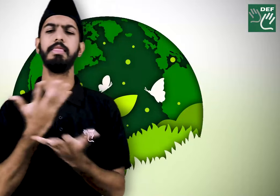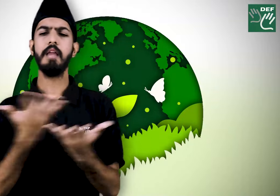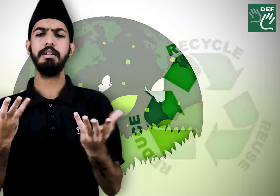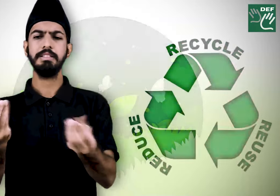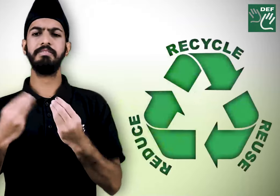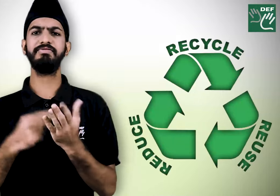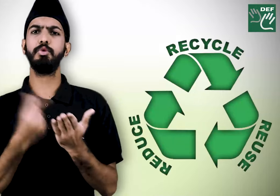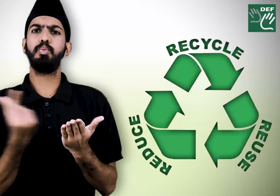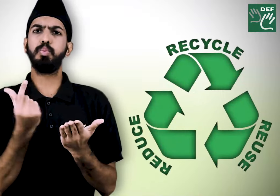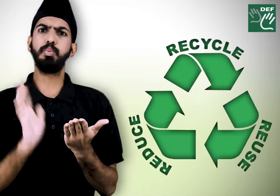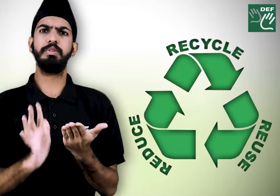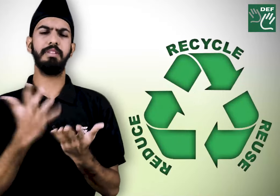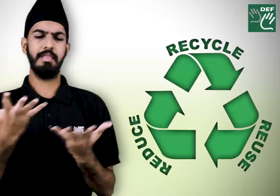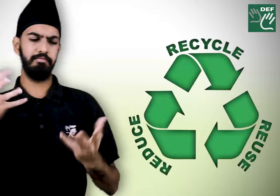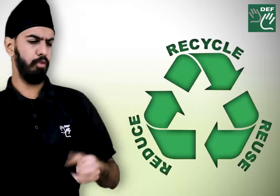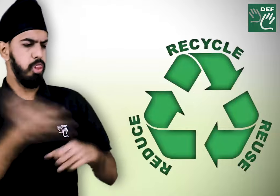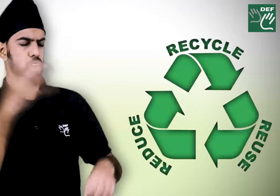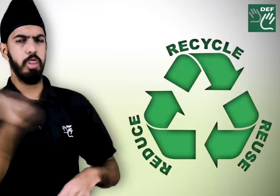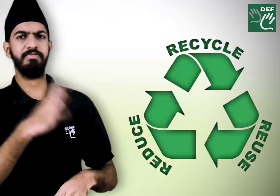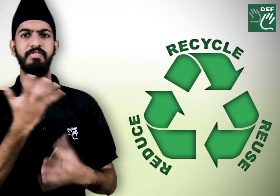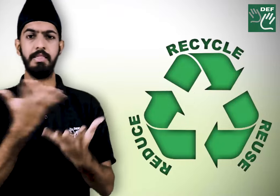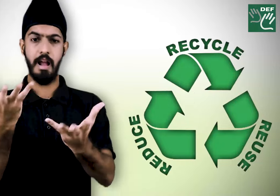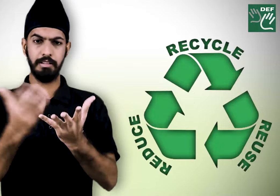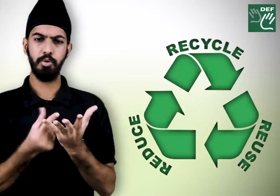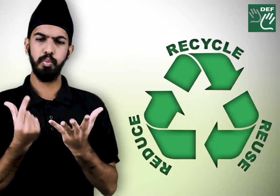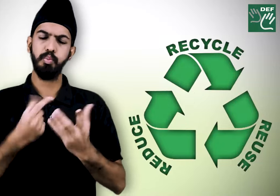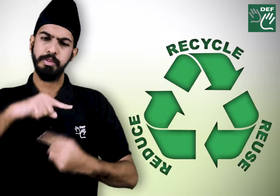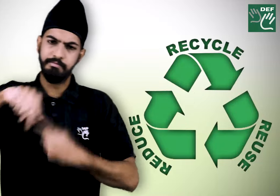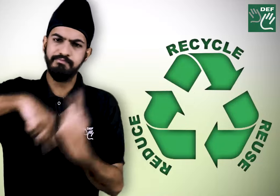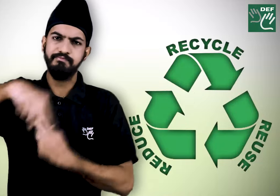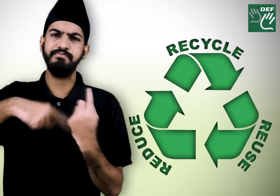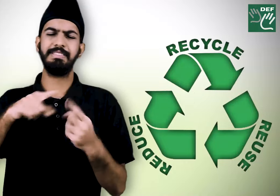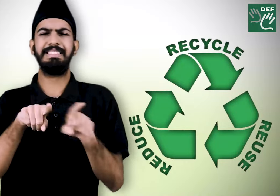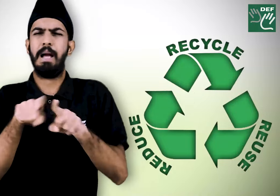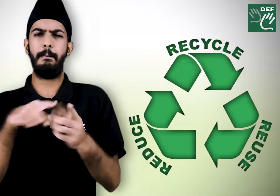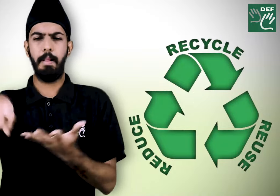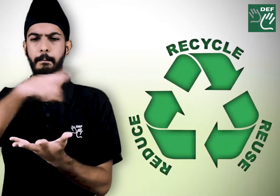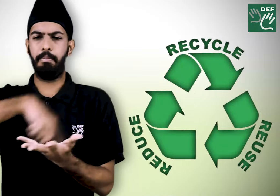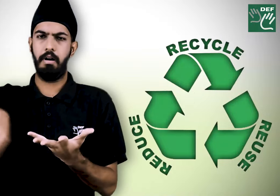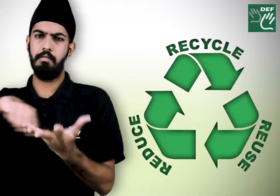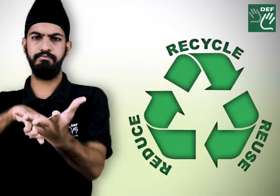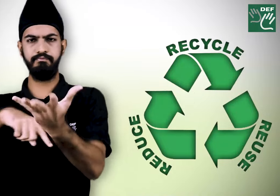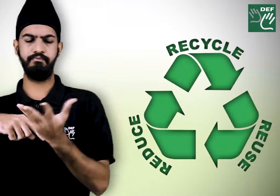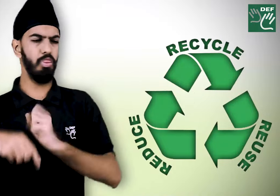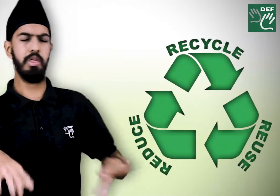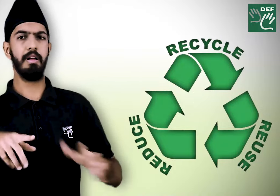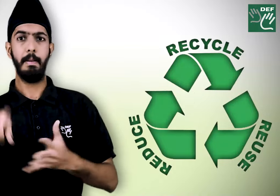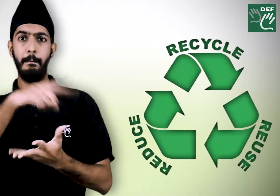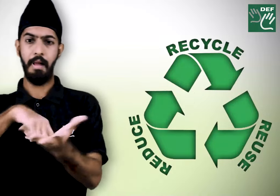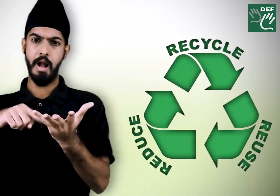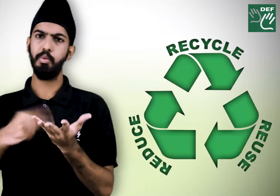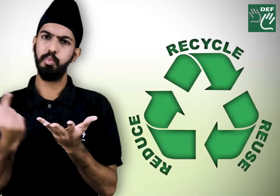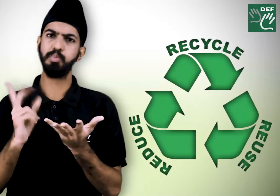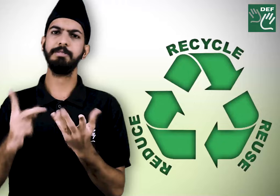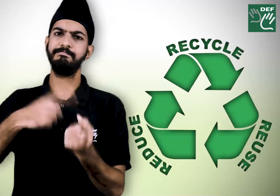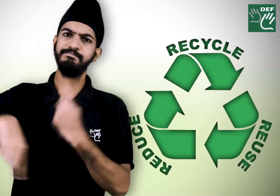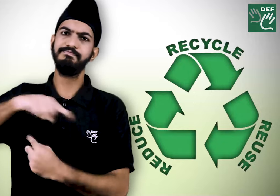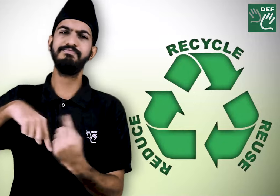changes like increasing forest covers, protection of vulnerable plant and animal species, all ensure